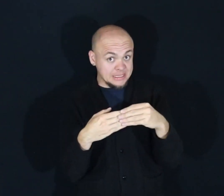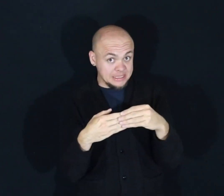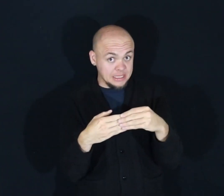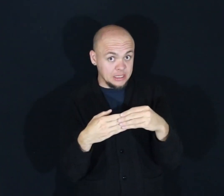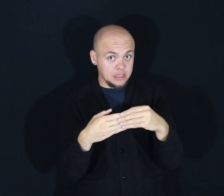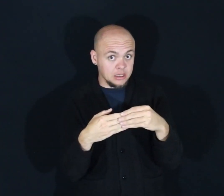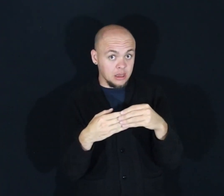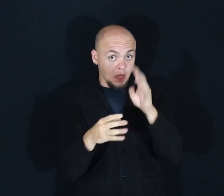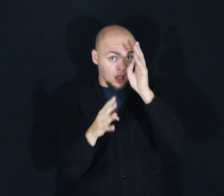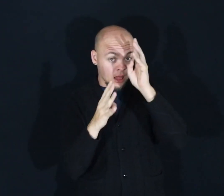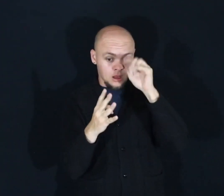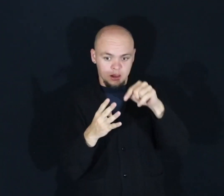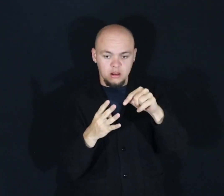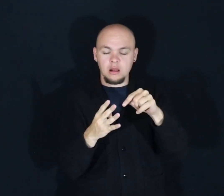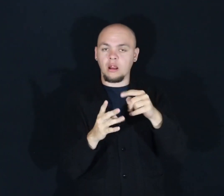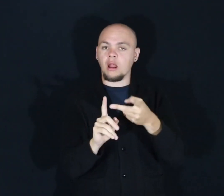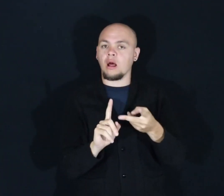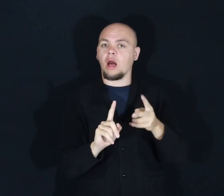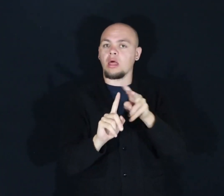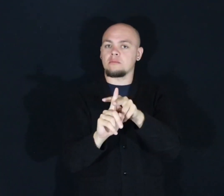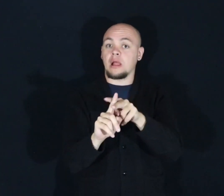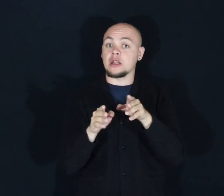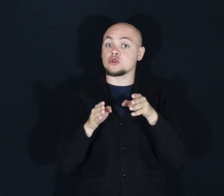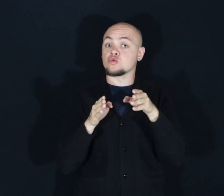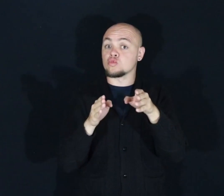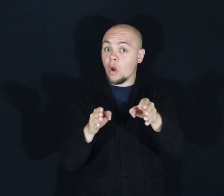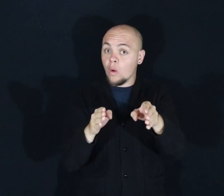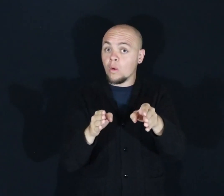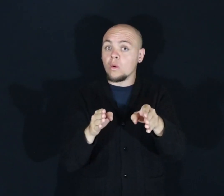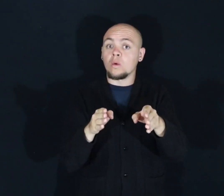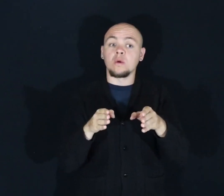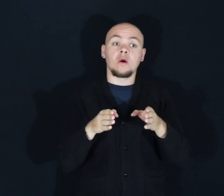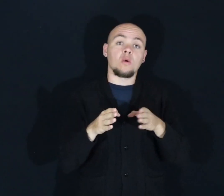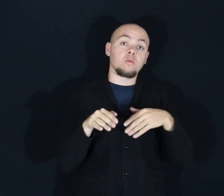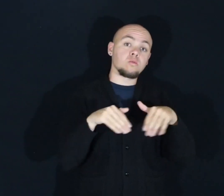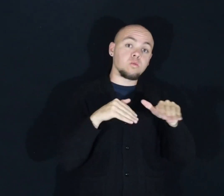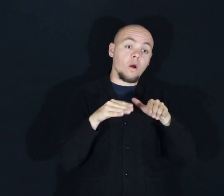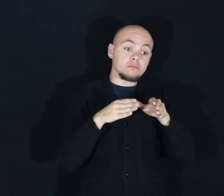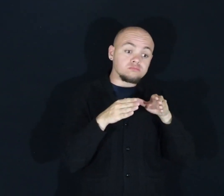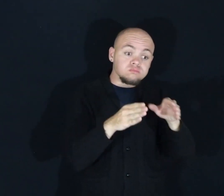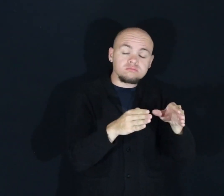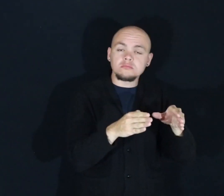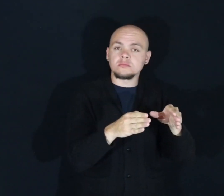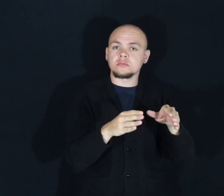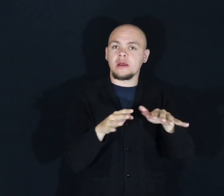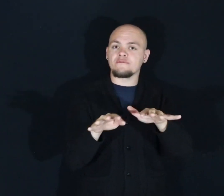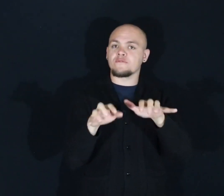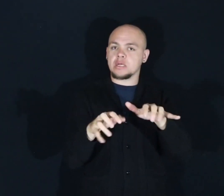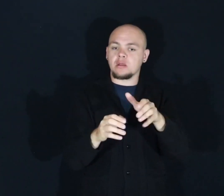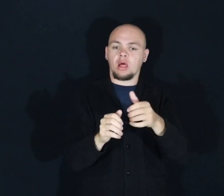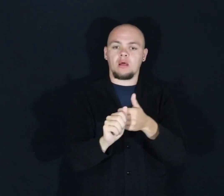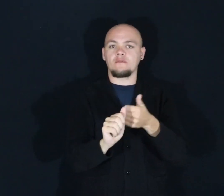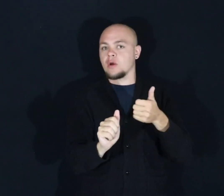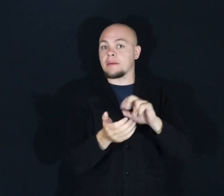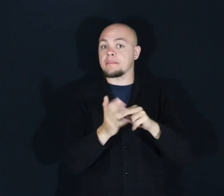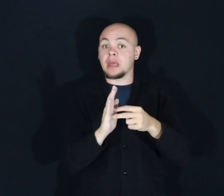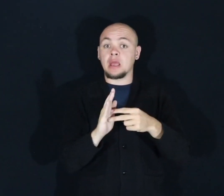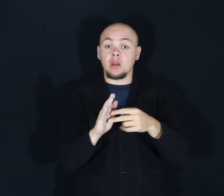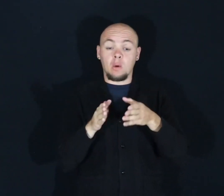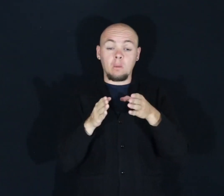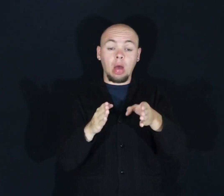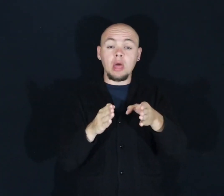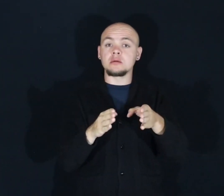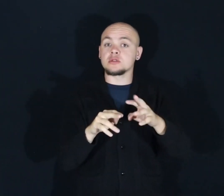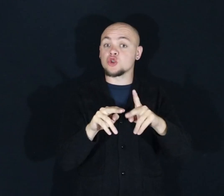we can create a material that can be applied to roadways or walkways to prevent freezing. Which means no more salty walkways,